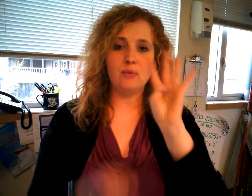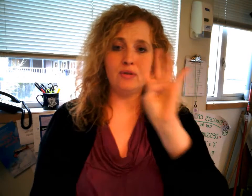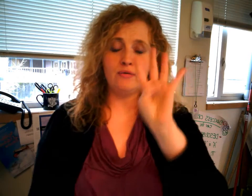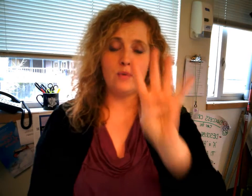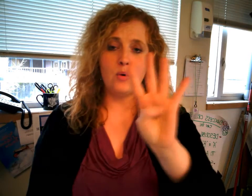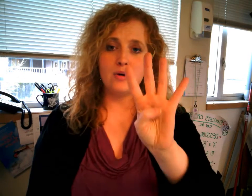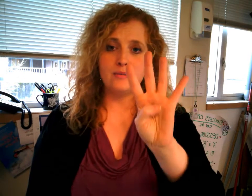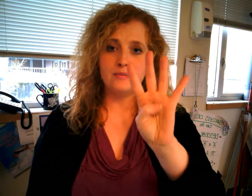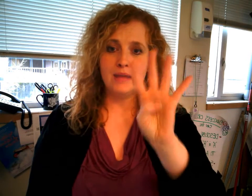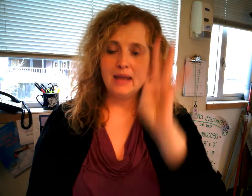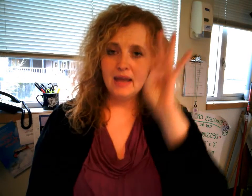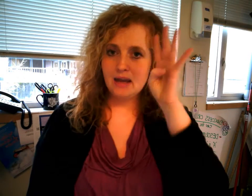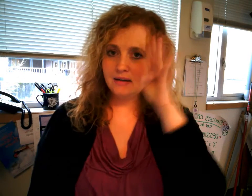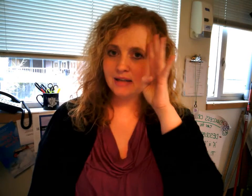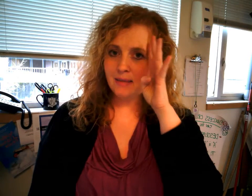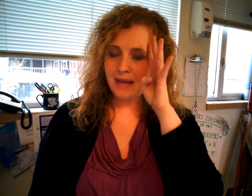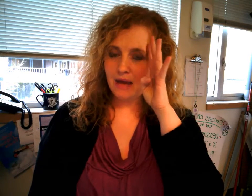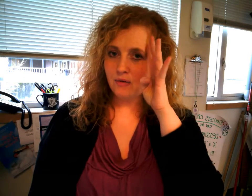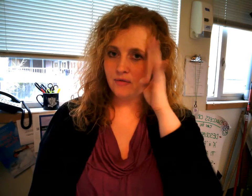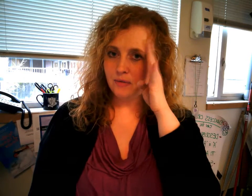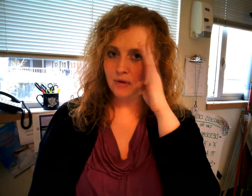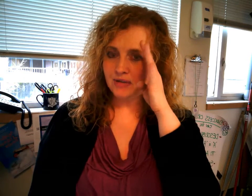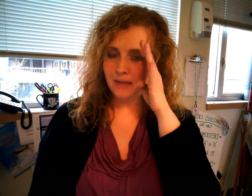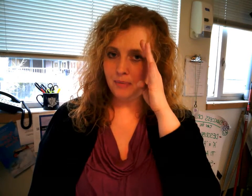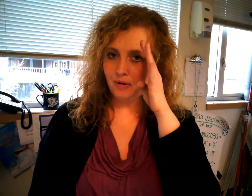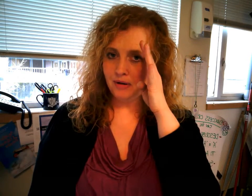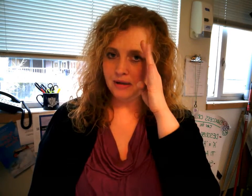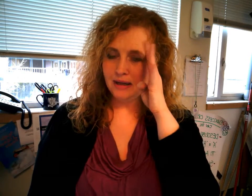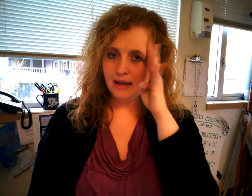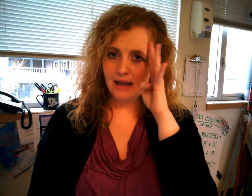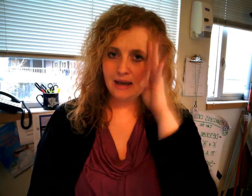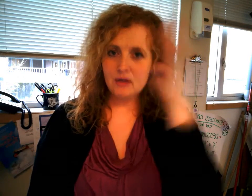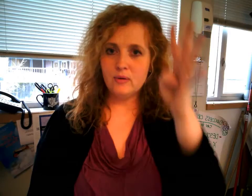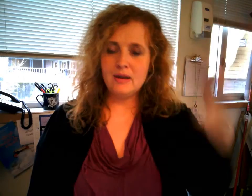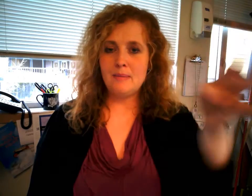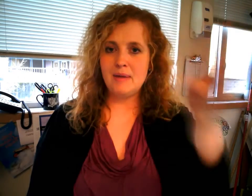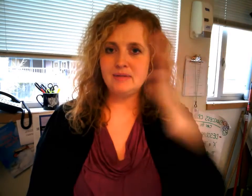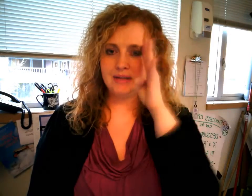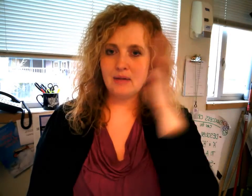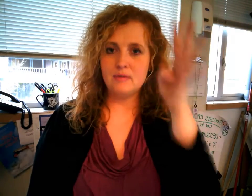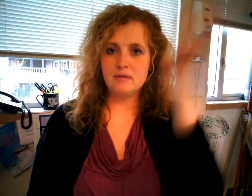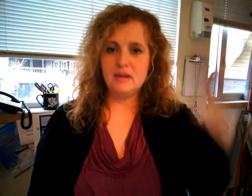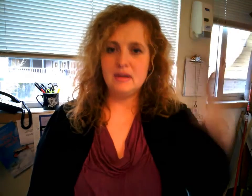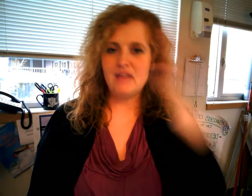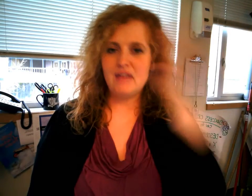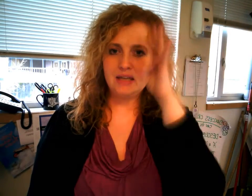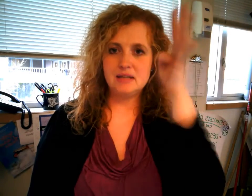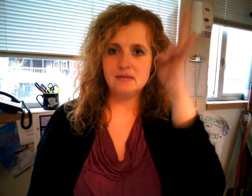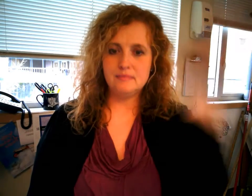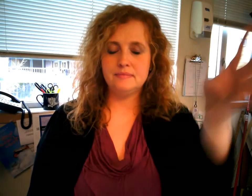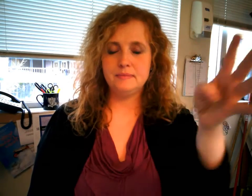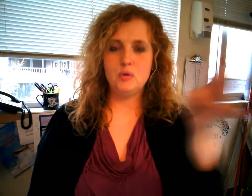four and it's coming out from your temple and it goes and it bounces out invent create